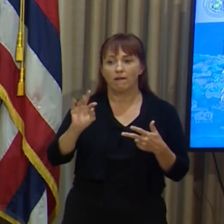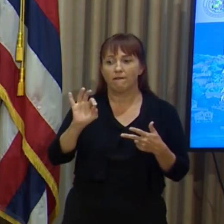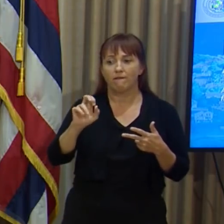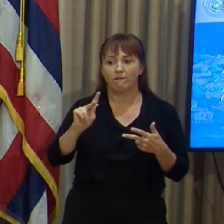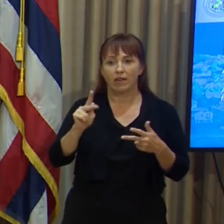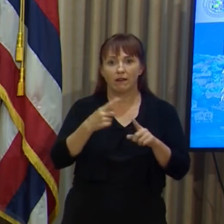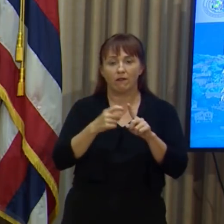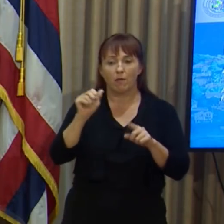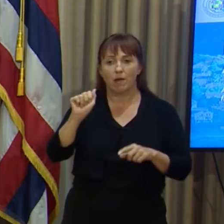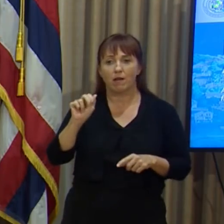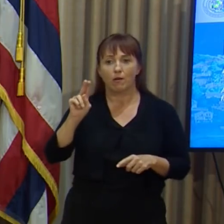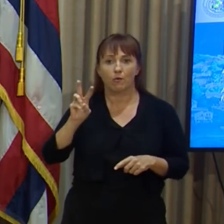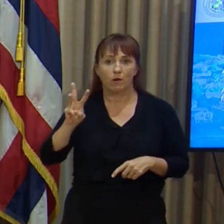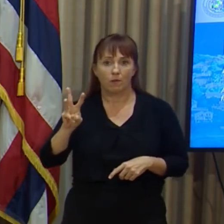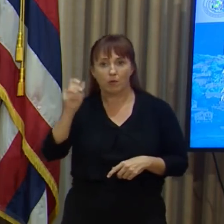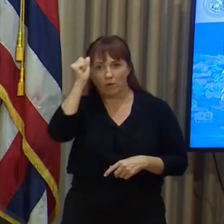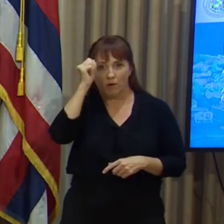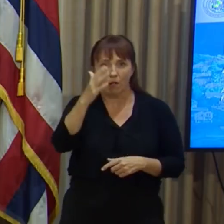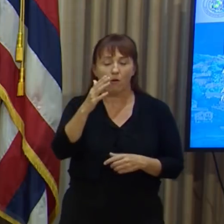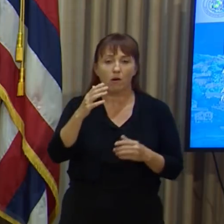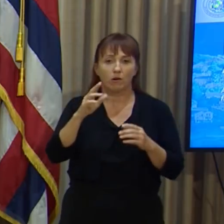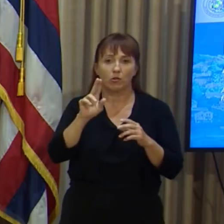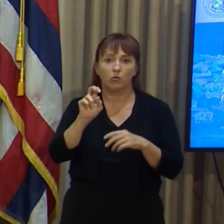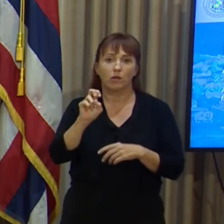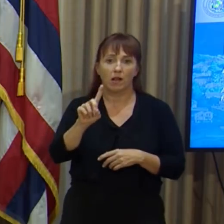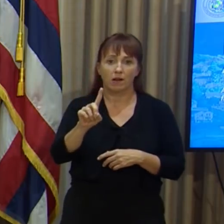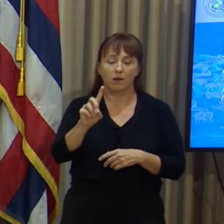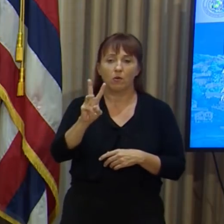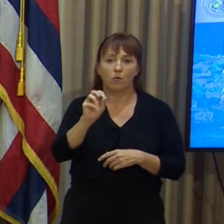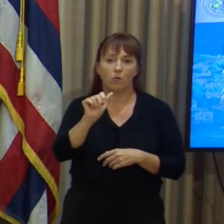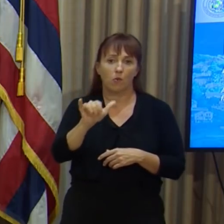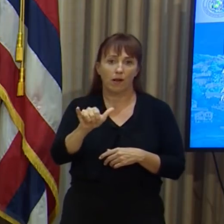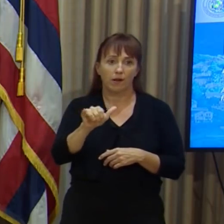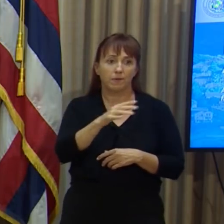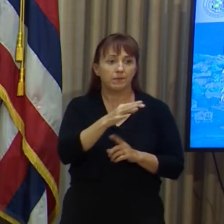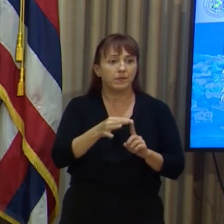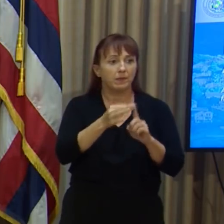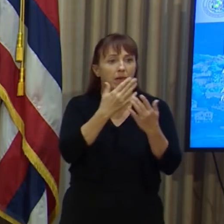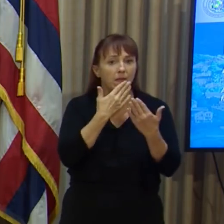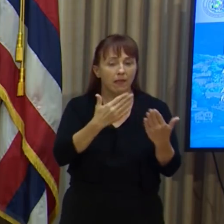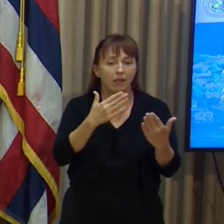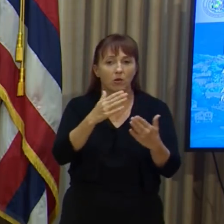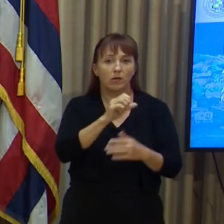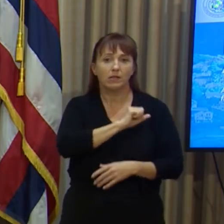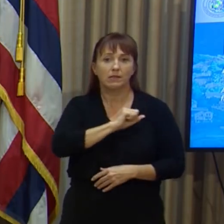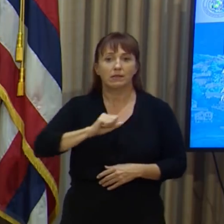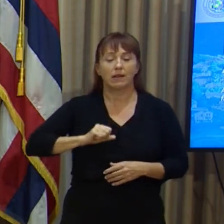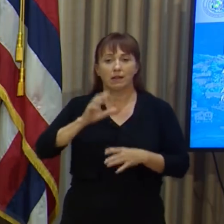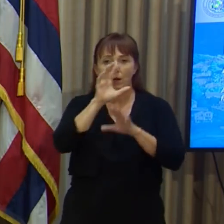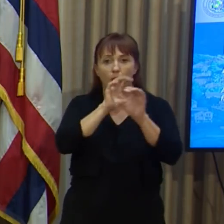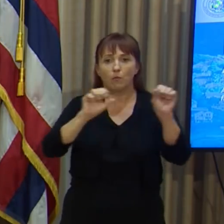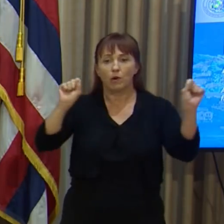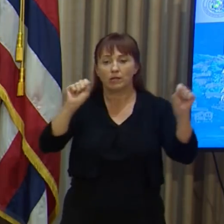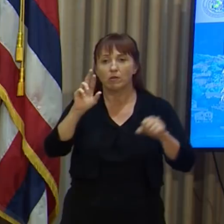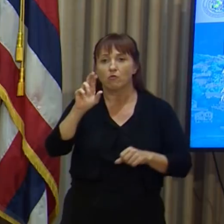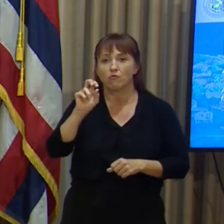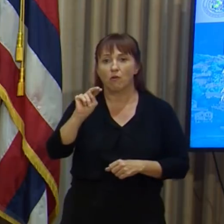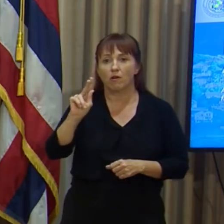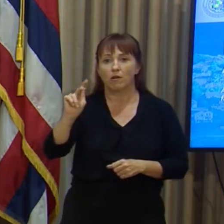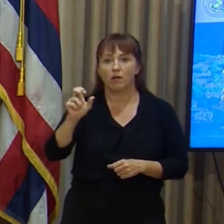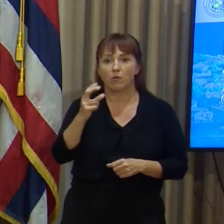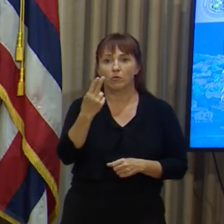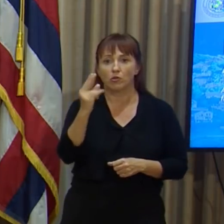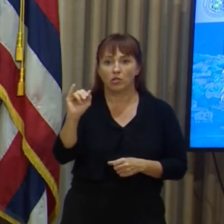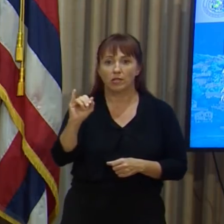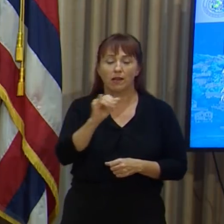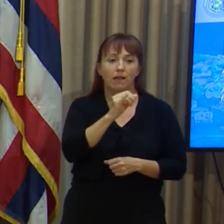I also want to send a special thank you to Senate President Ron Koji and Speaker Scott